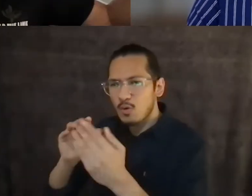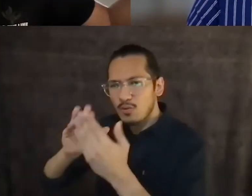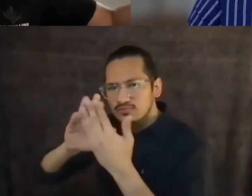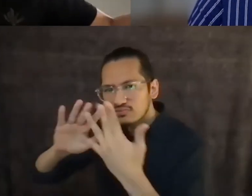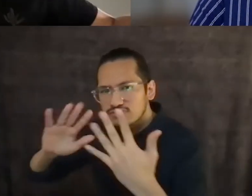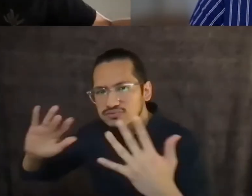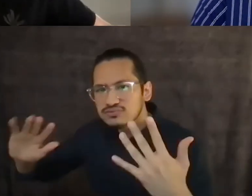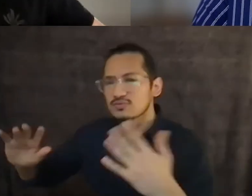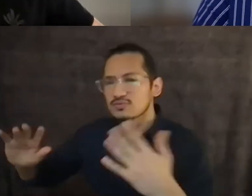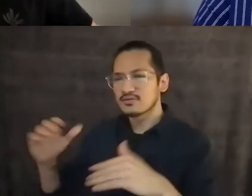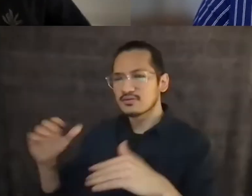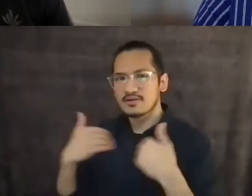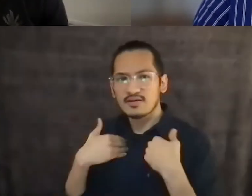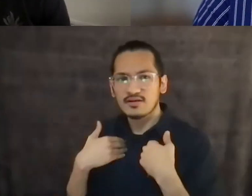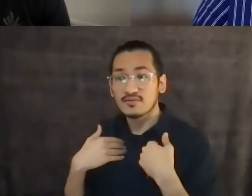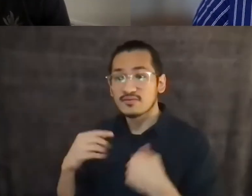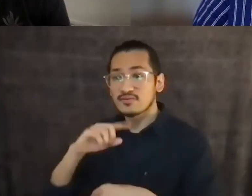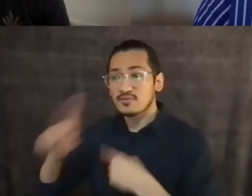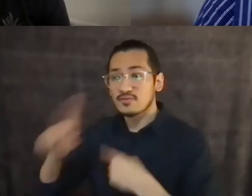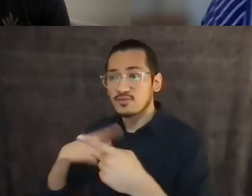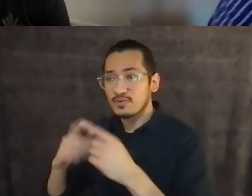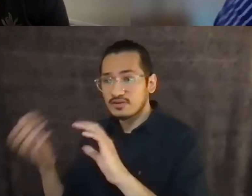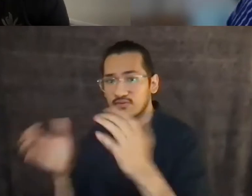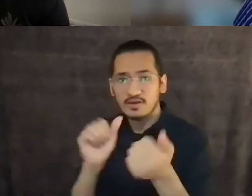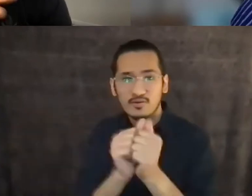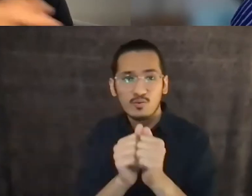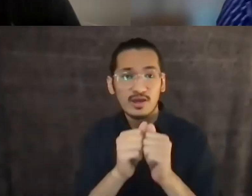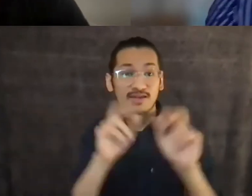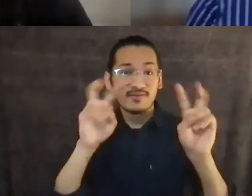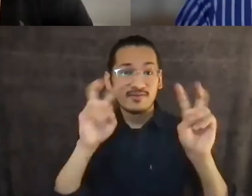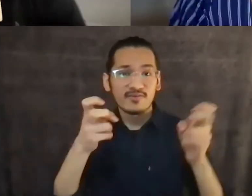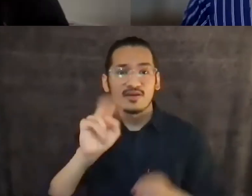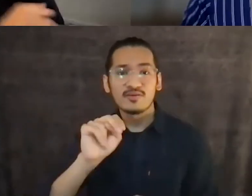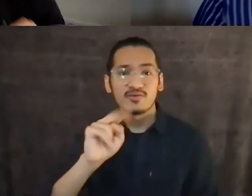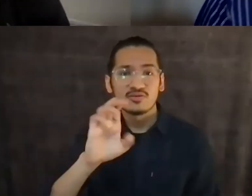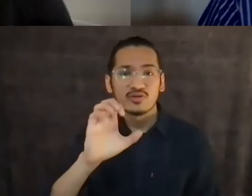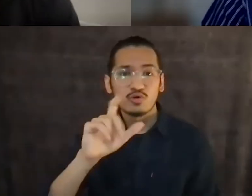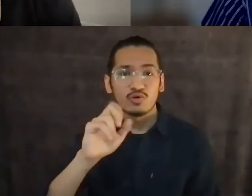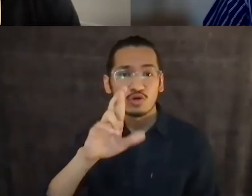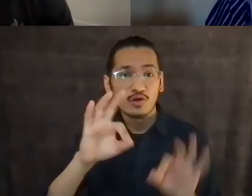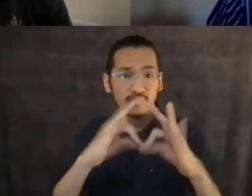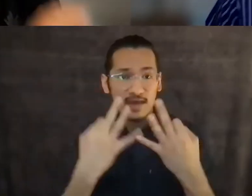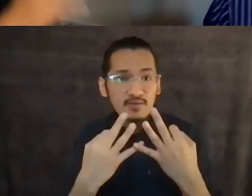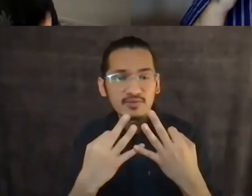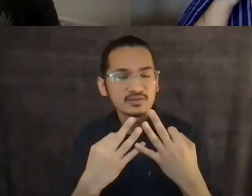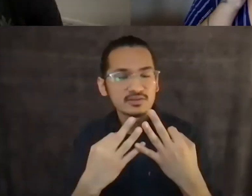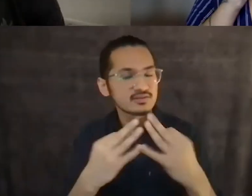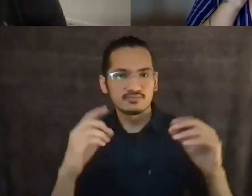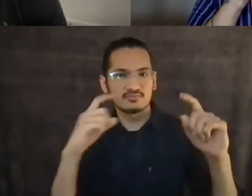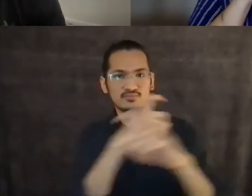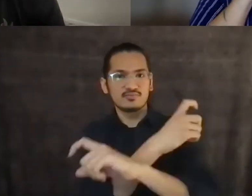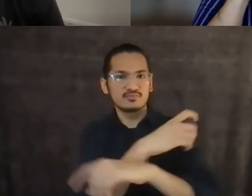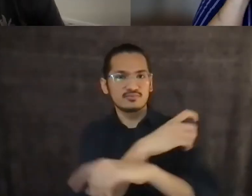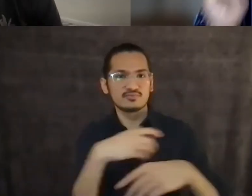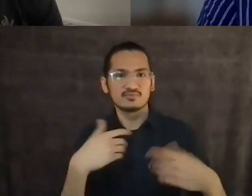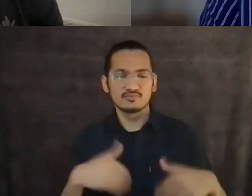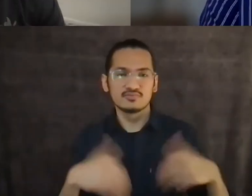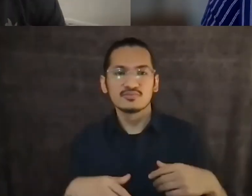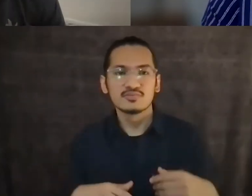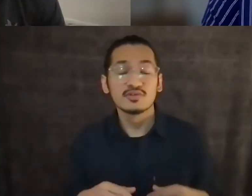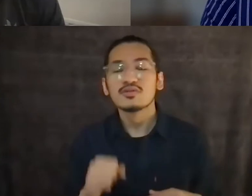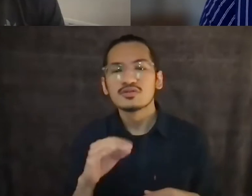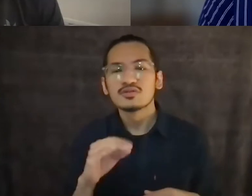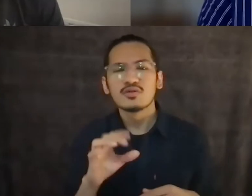our community into pieces. So where there once was when we talk about, right, it takes a village to raise a child. And I think about this all the time because